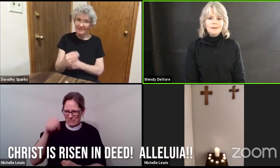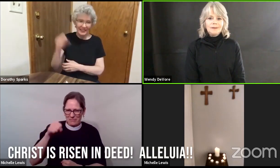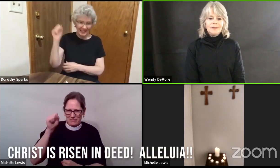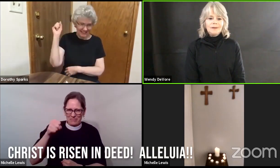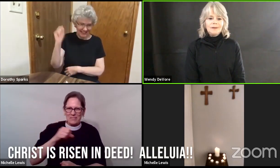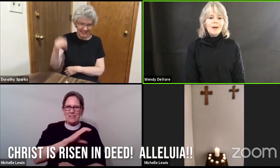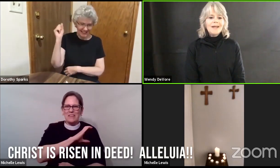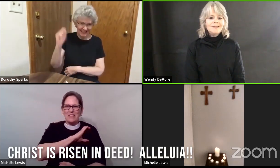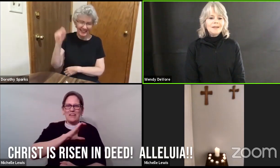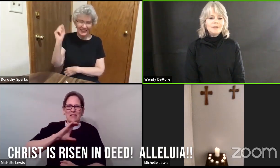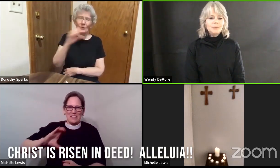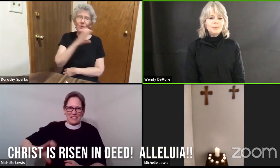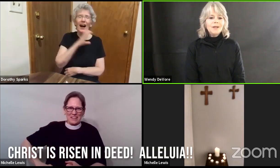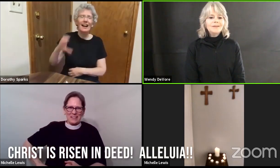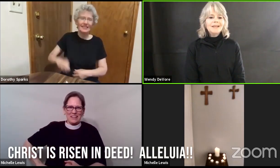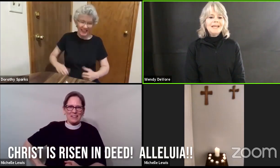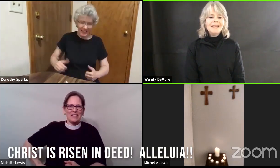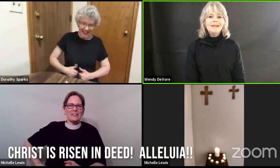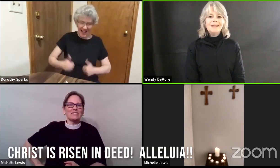Christ is risen indeed.